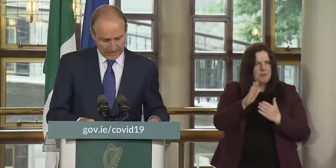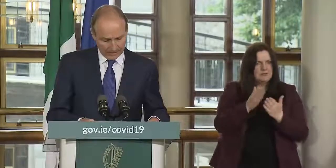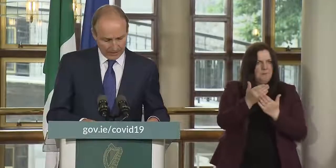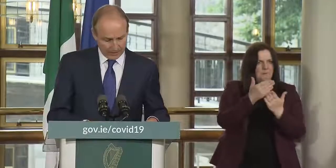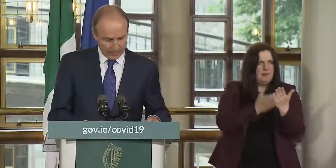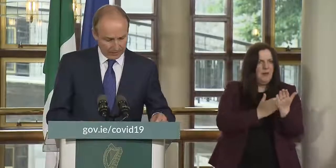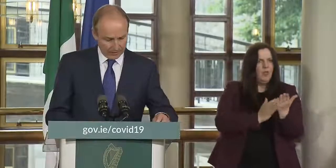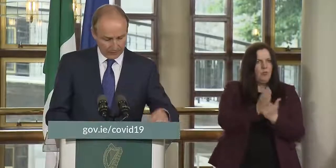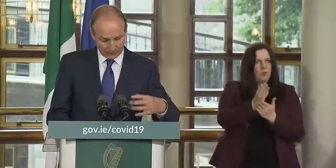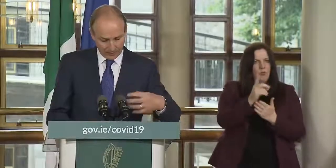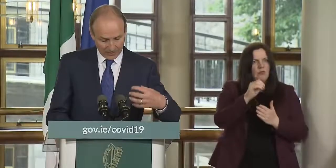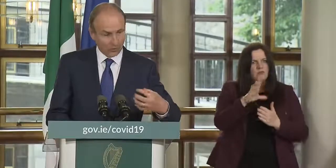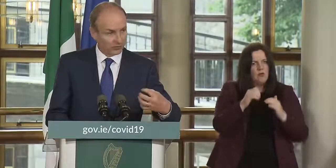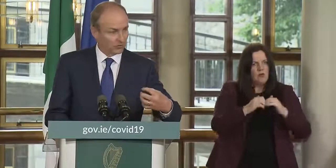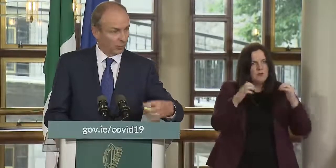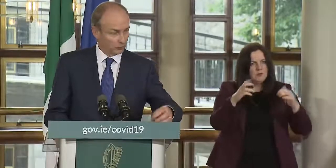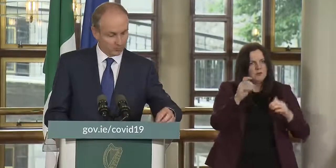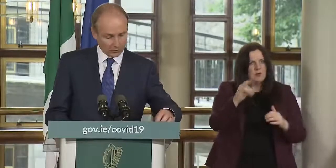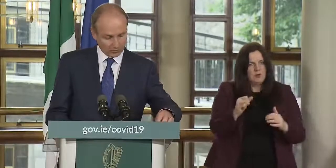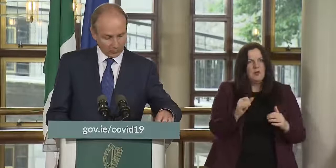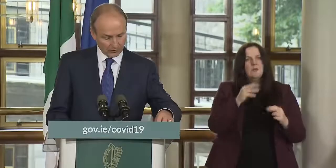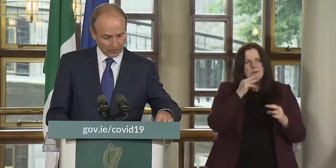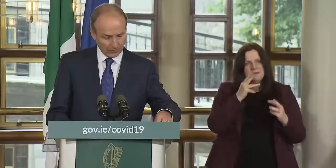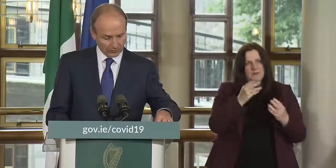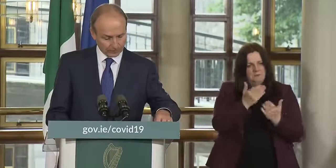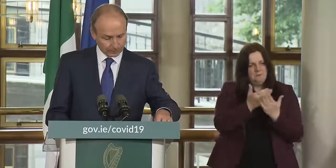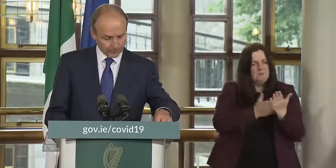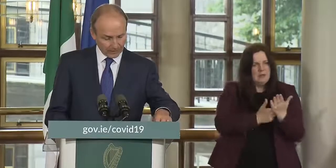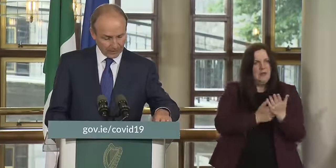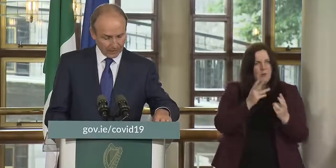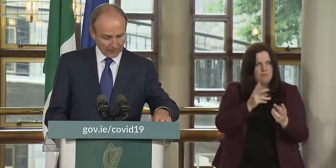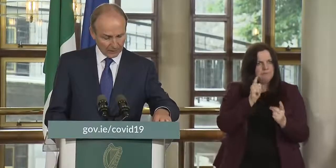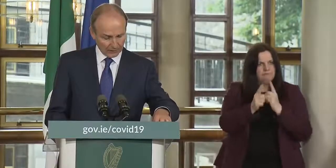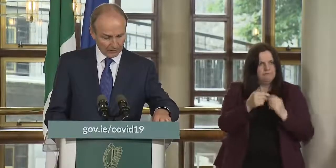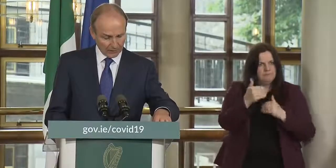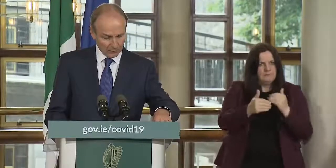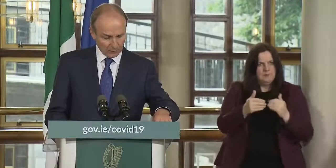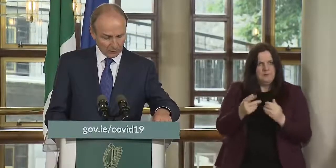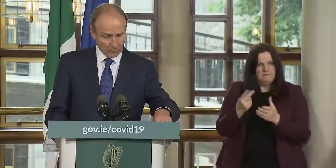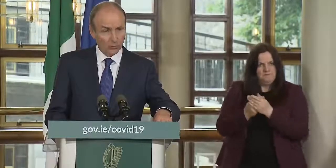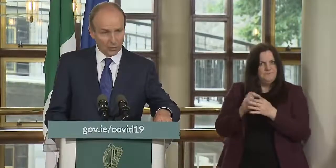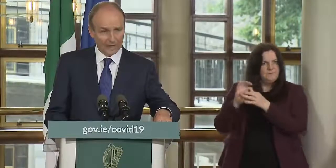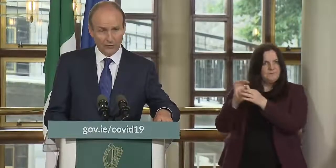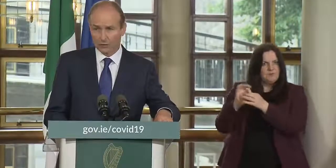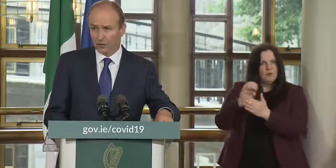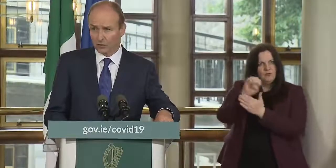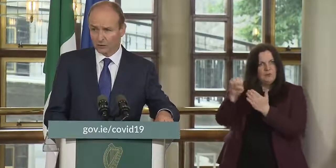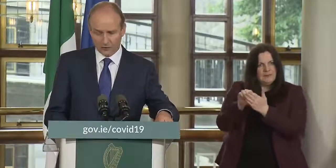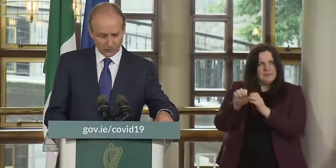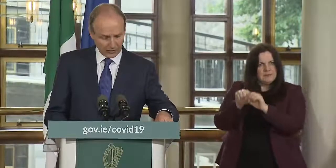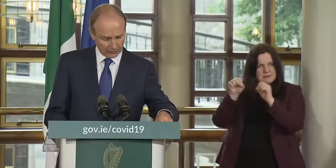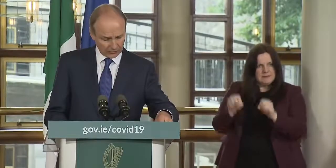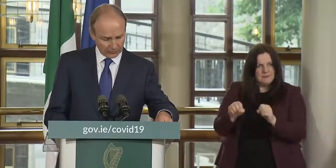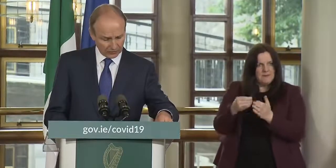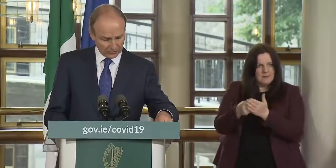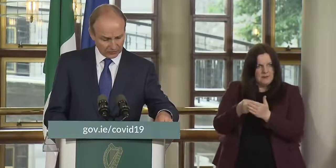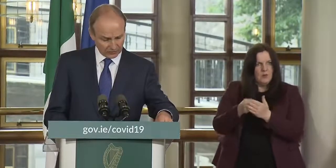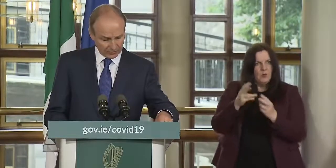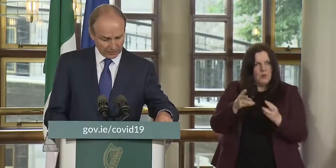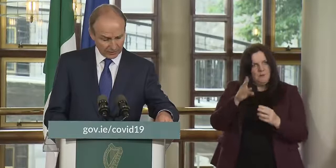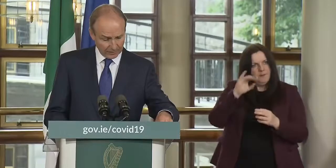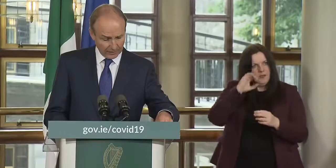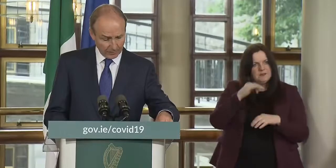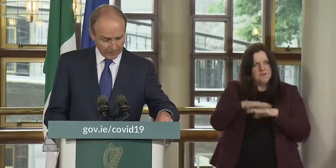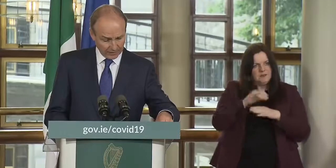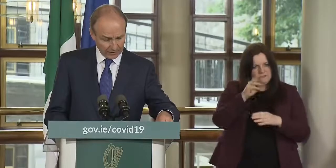and the bill the bill encompasses both both schemes and we'll get through the dial in july as a result of the